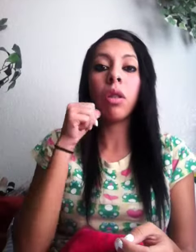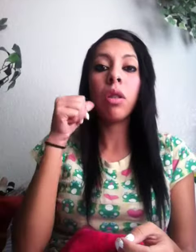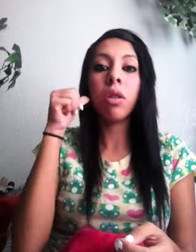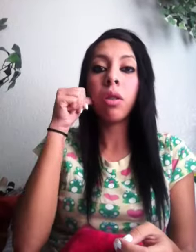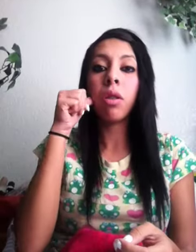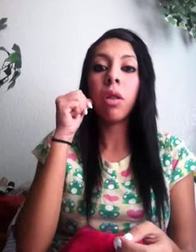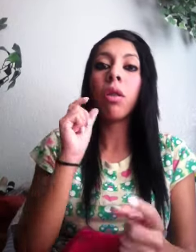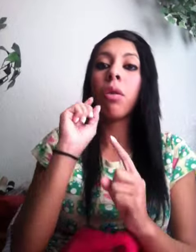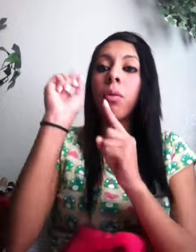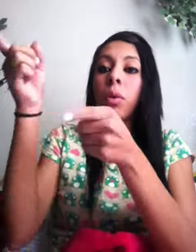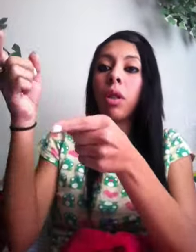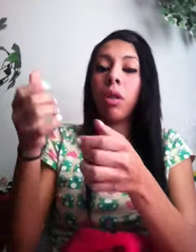Don't follow it up this time.